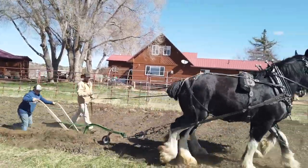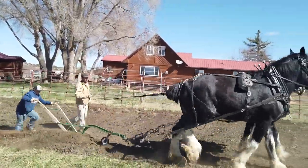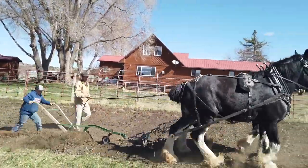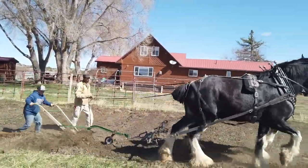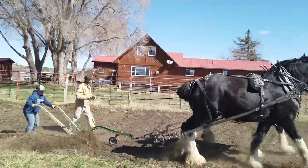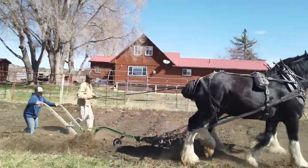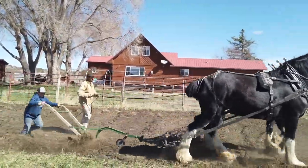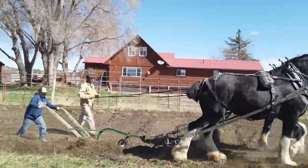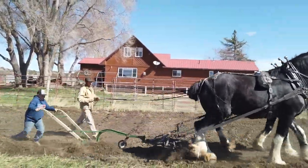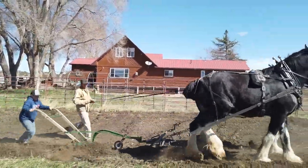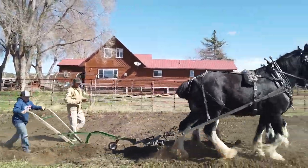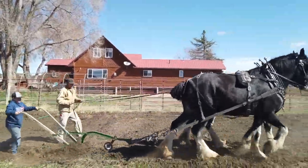habits are formed